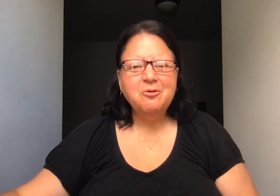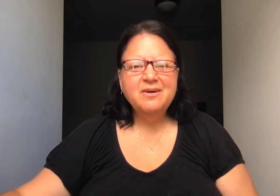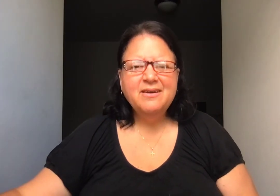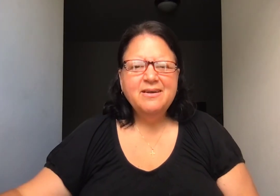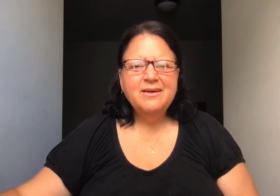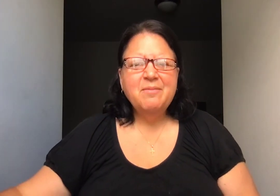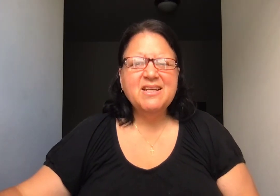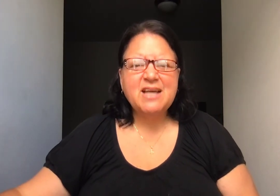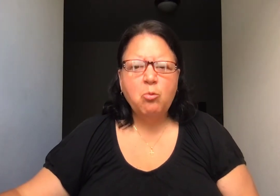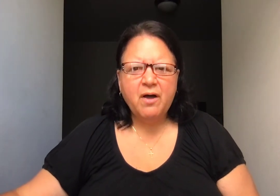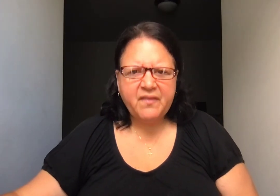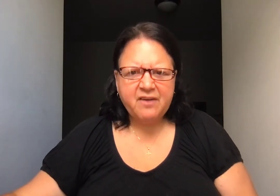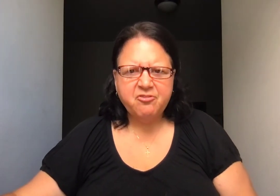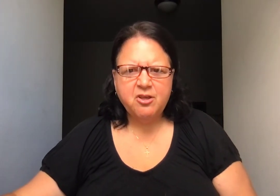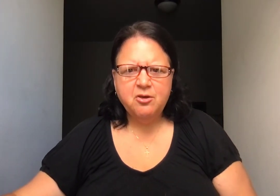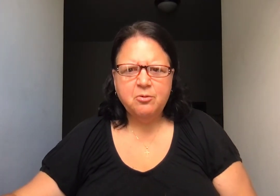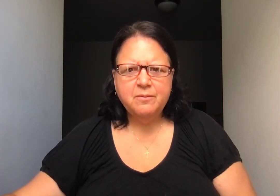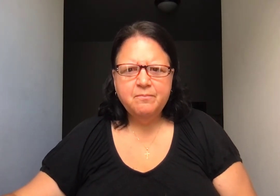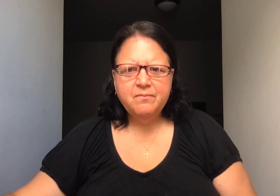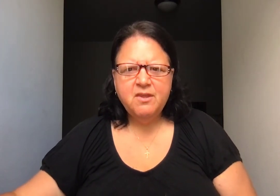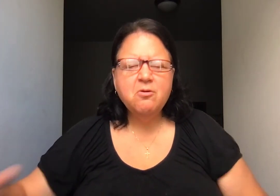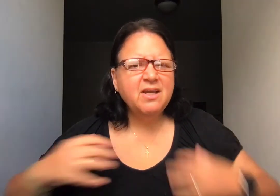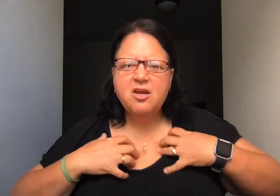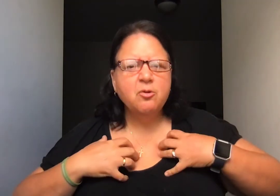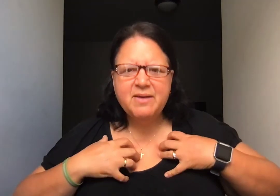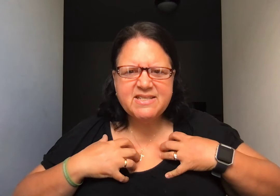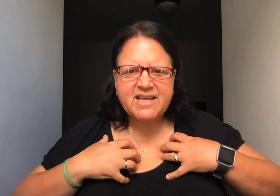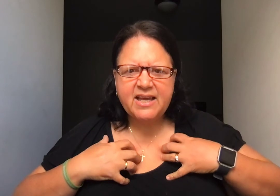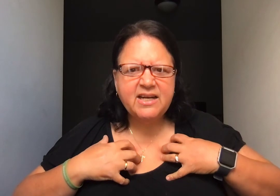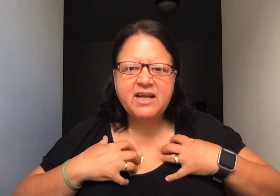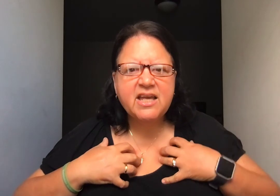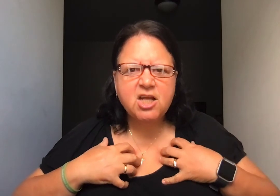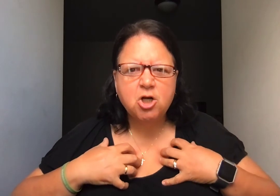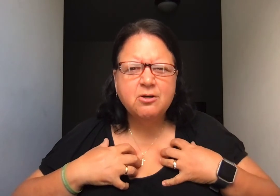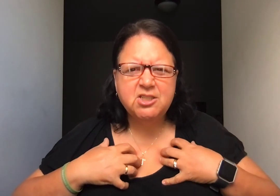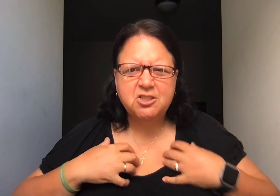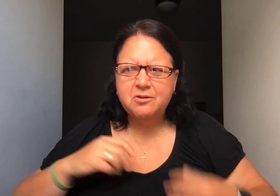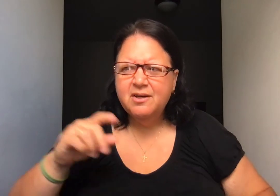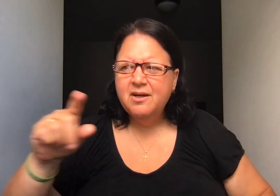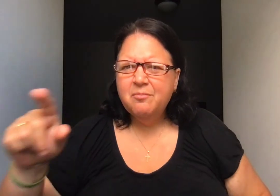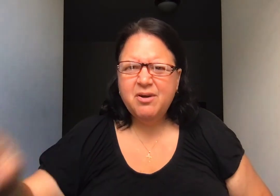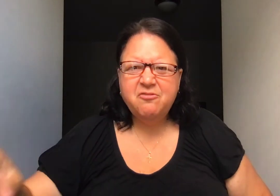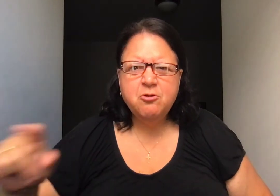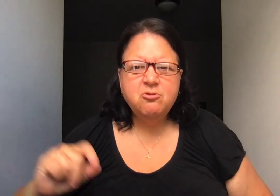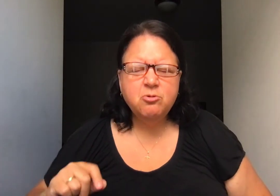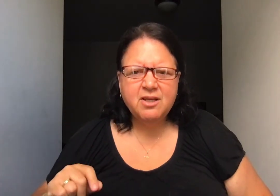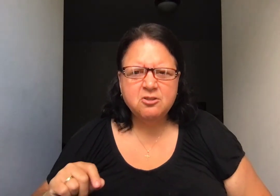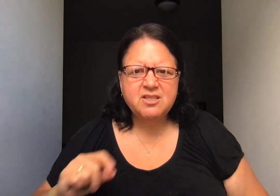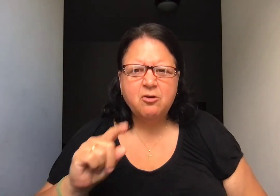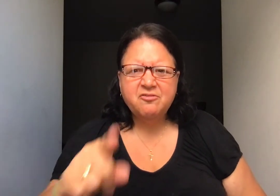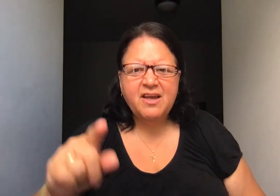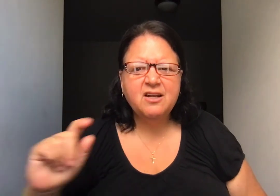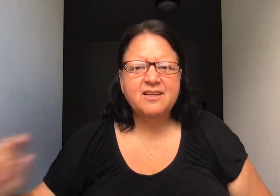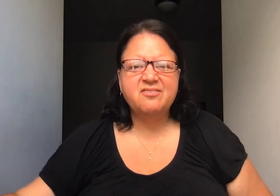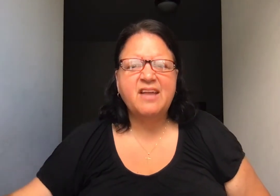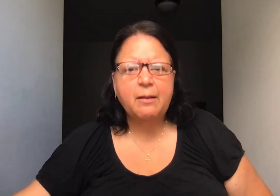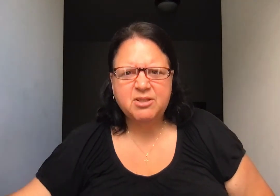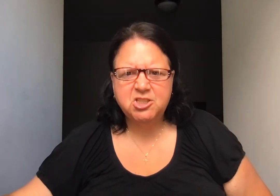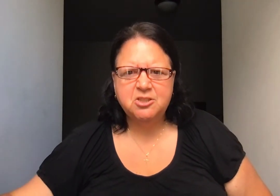because I want that for you. You can hear me say it and it can encourage you. But if you do it yourself, it'll establish you.